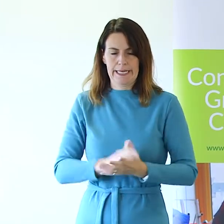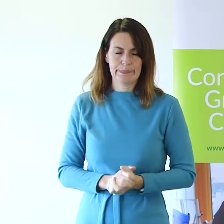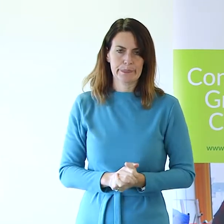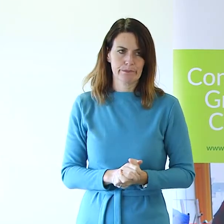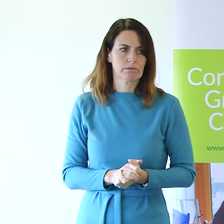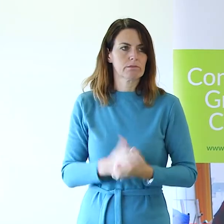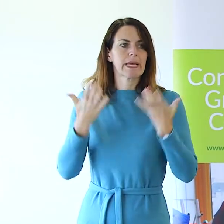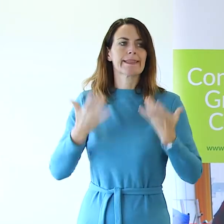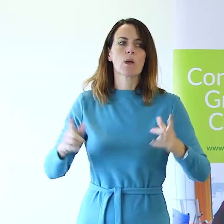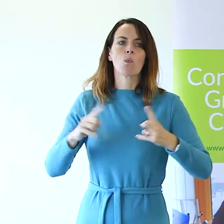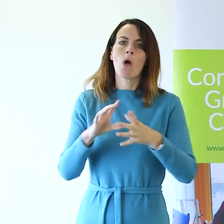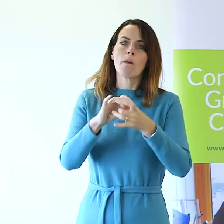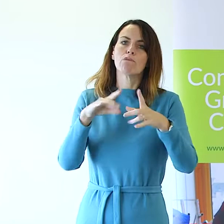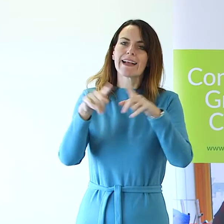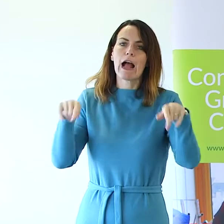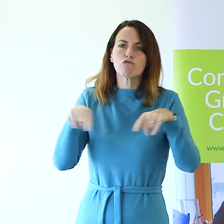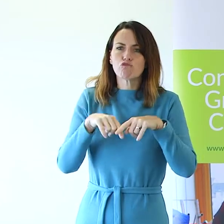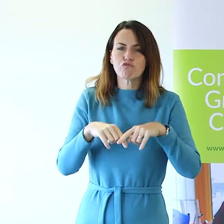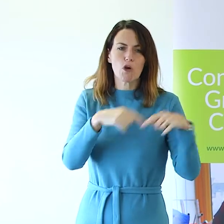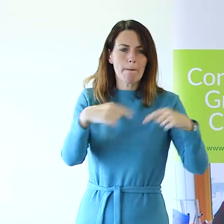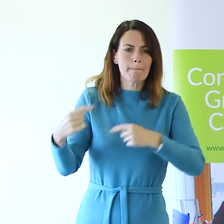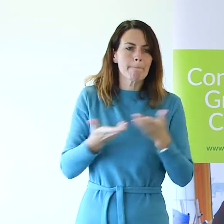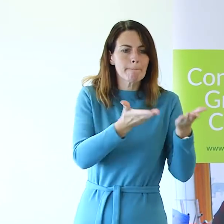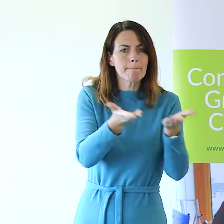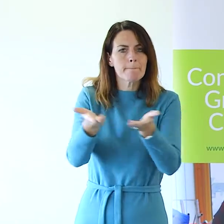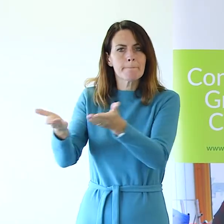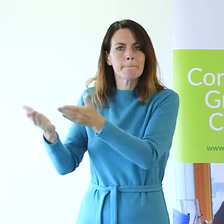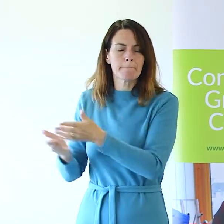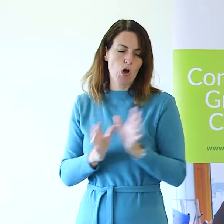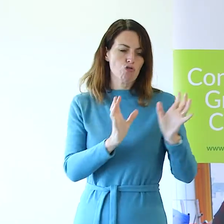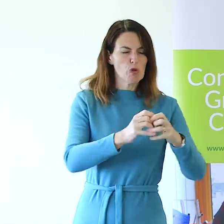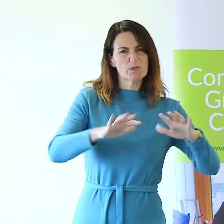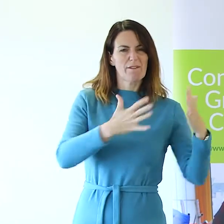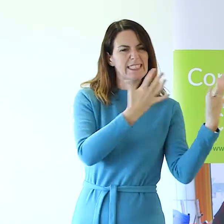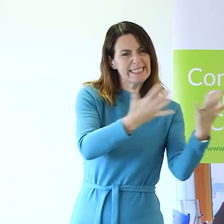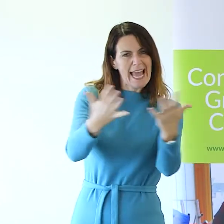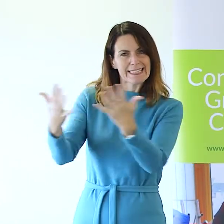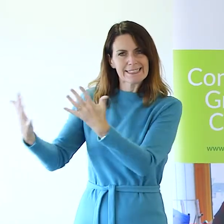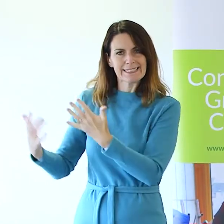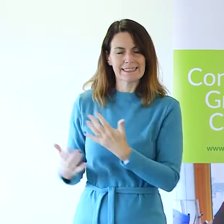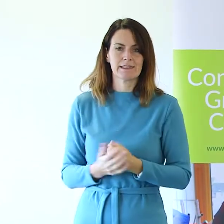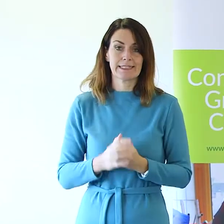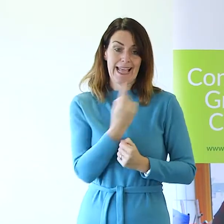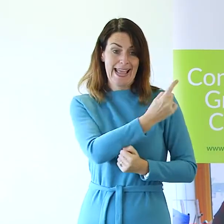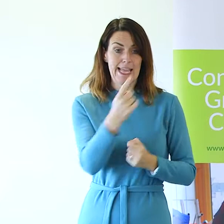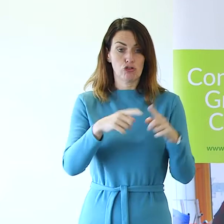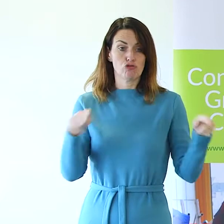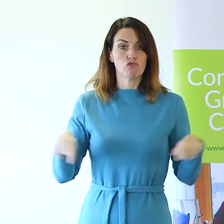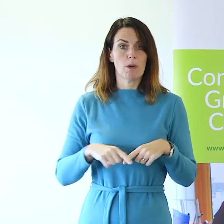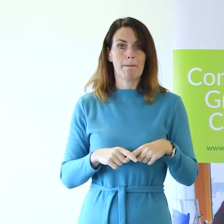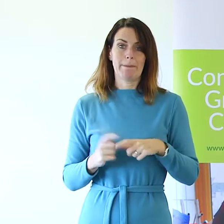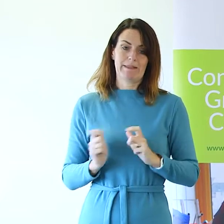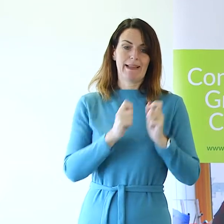We are now going to go into a breakout rooms in groups of about 10. Each room has been allocated a